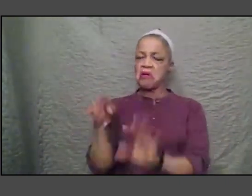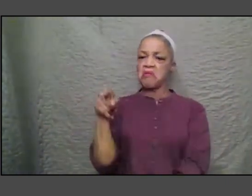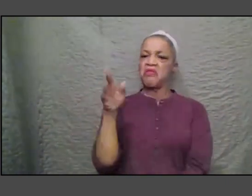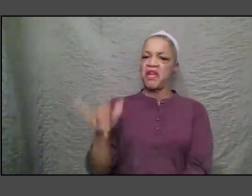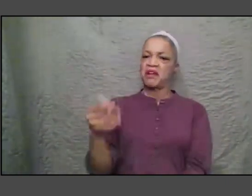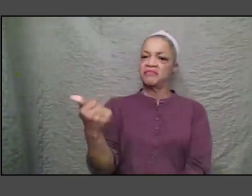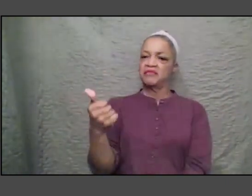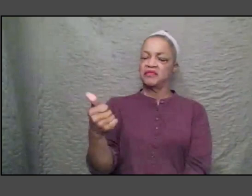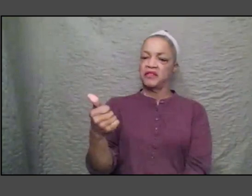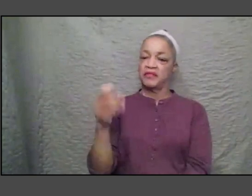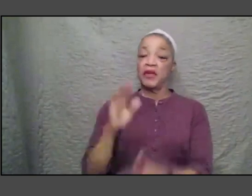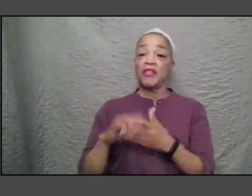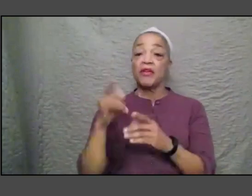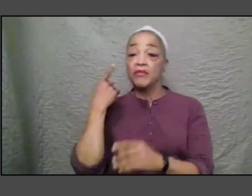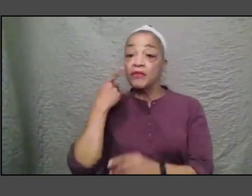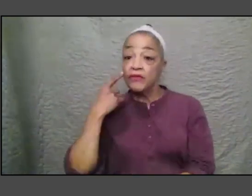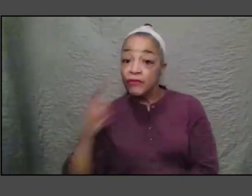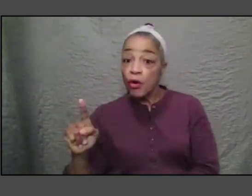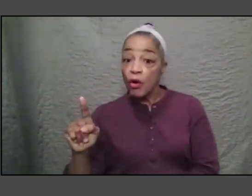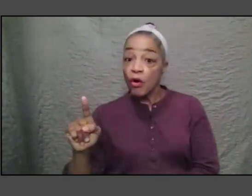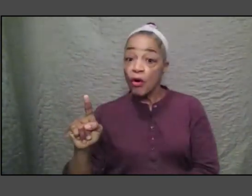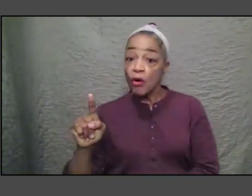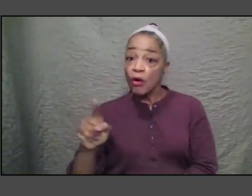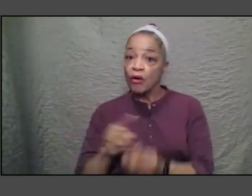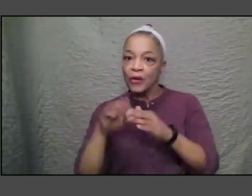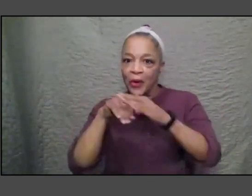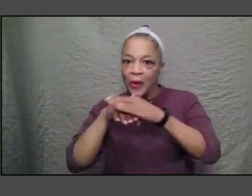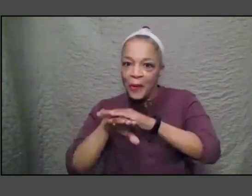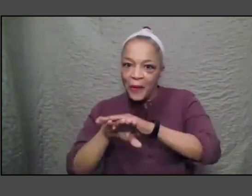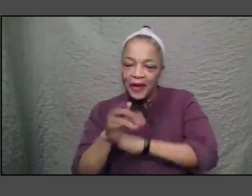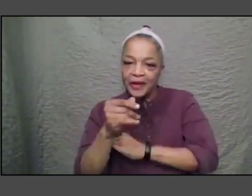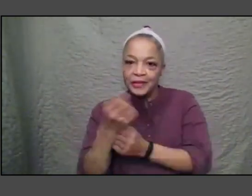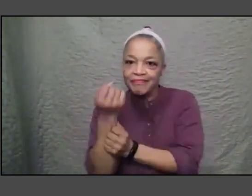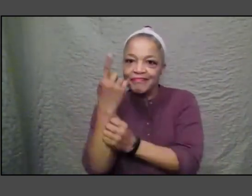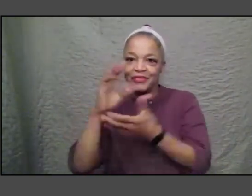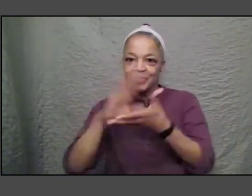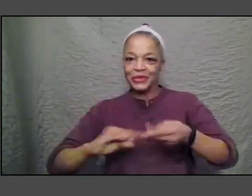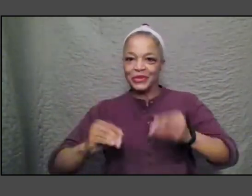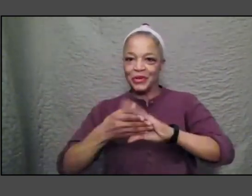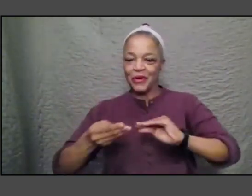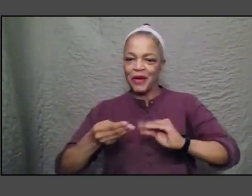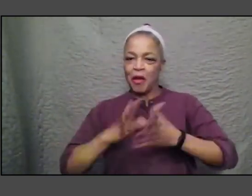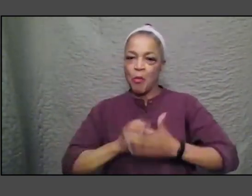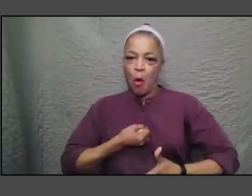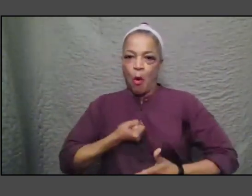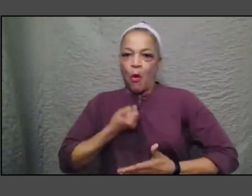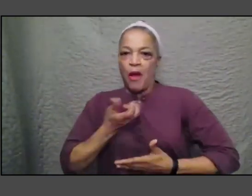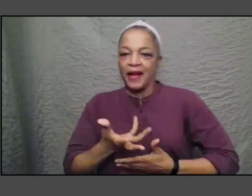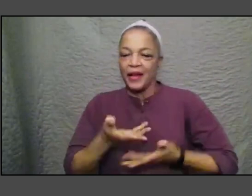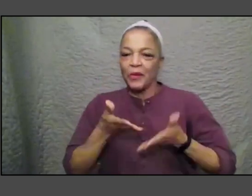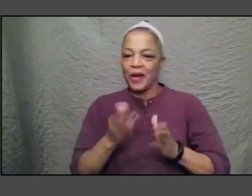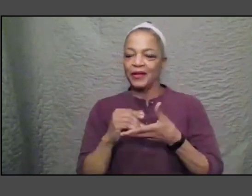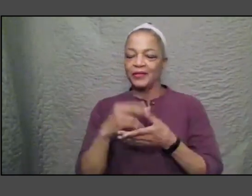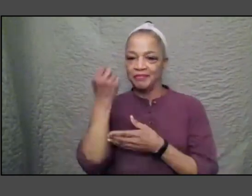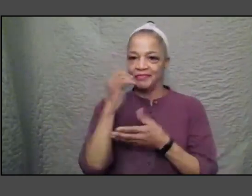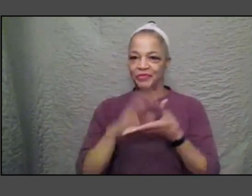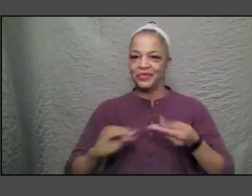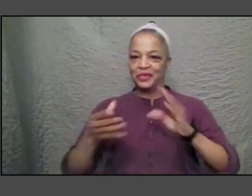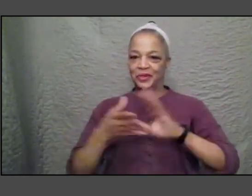really a way into the stories in some ways a poetic way into the stories and so for me I'm always